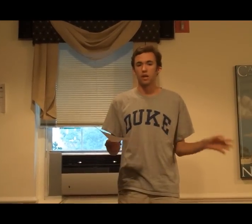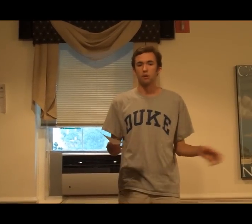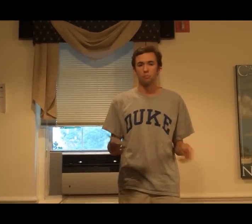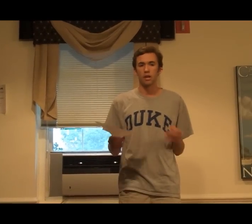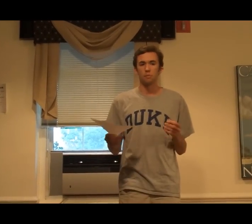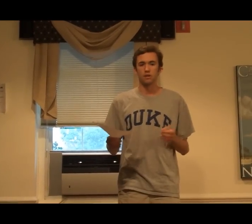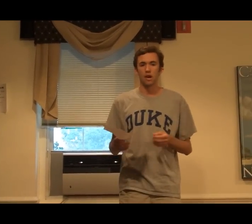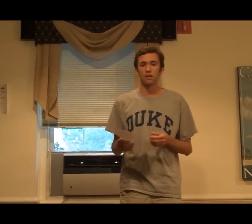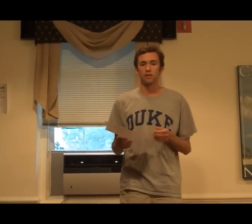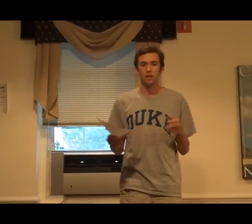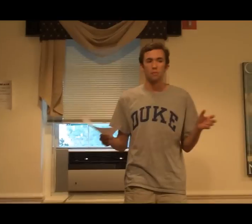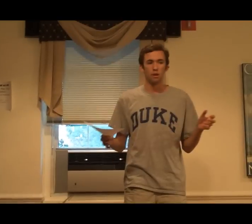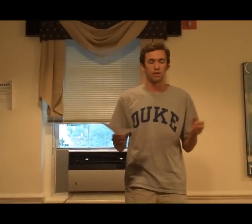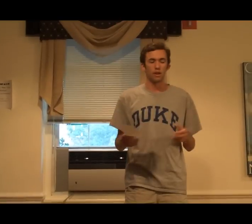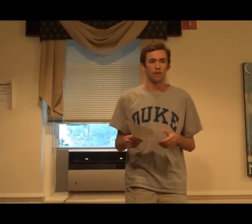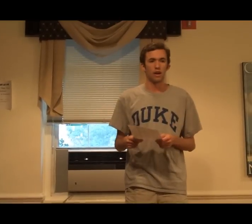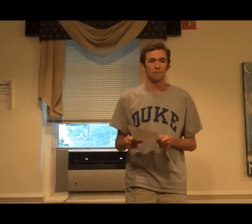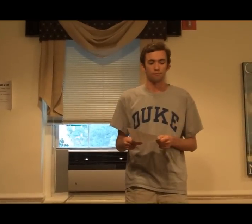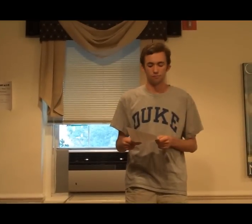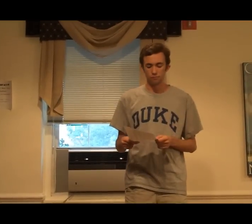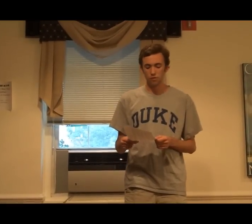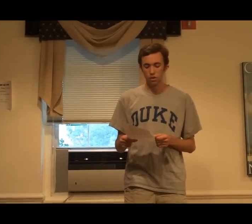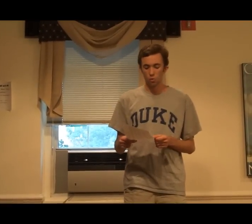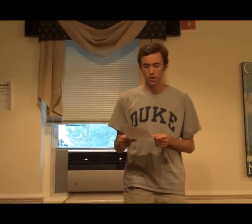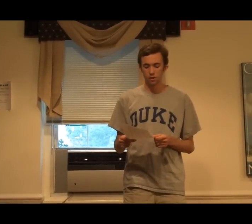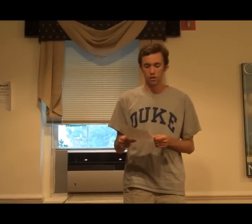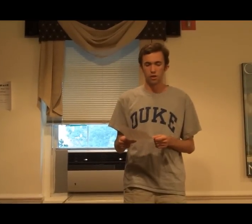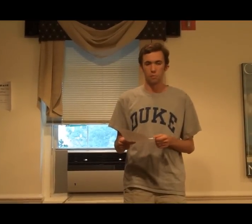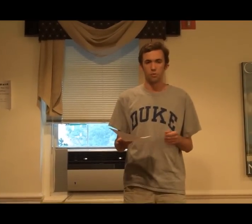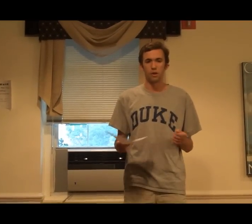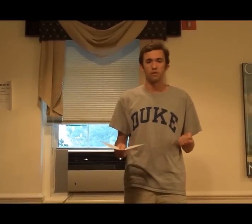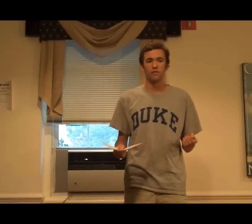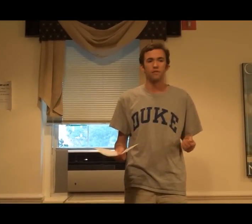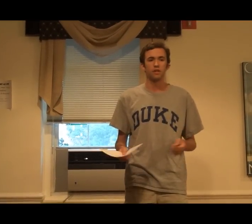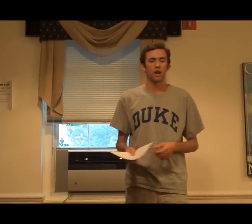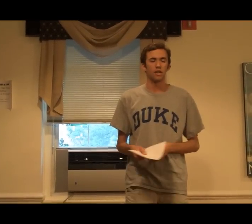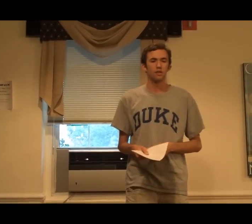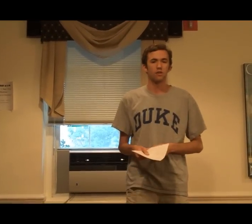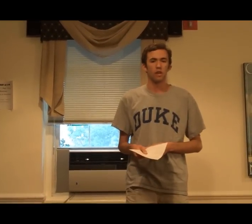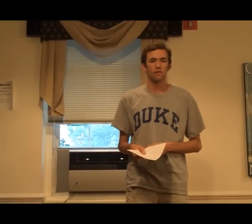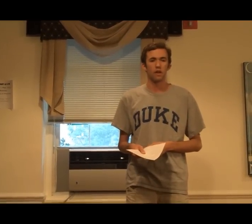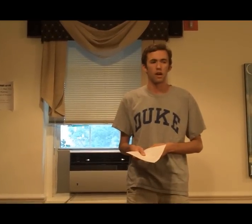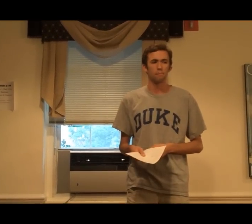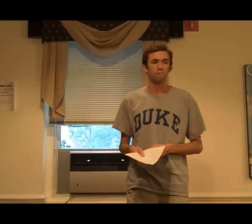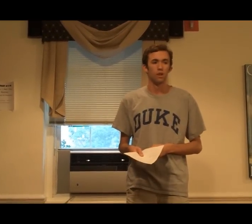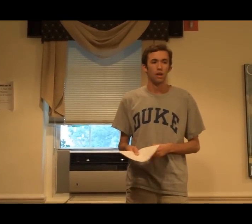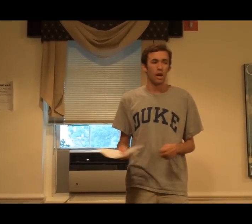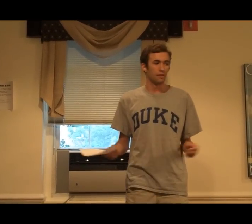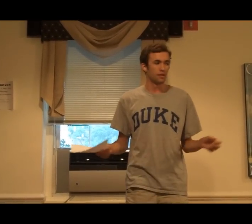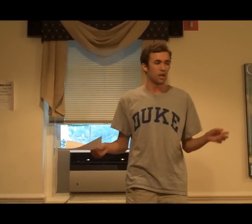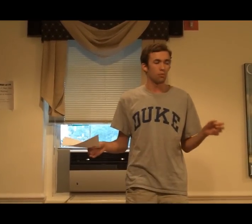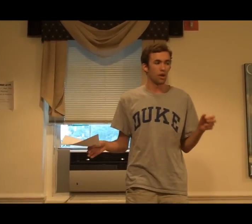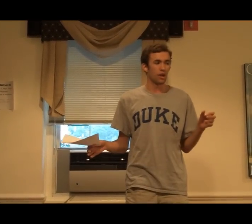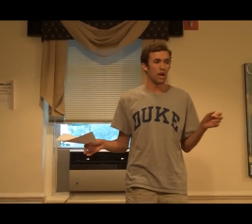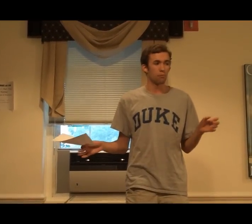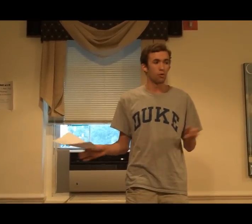able to pick up signs based on that. Washoe learned about 350 signs in her lifetime, and the study went on to add more